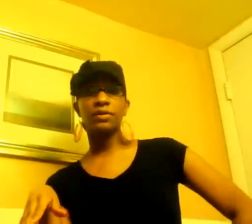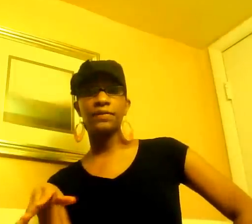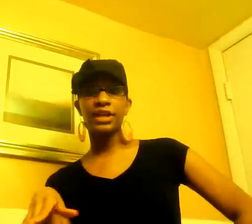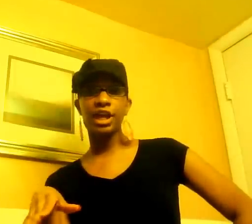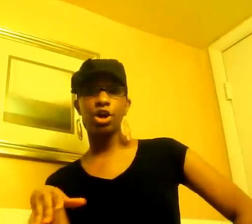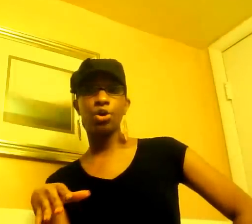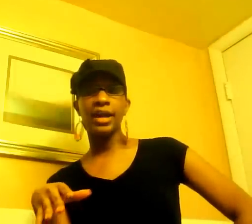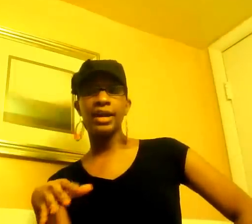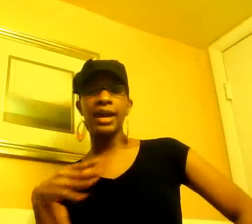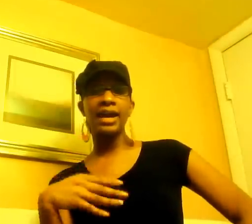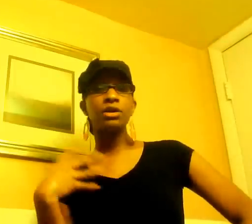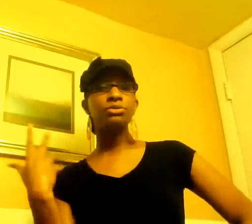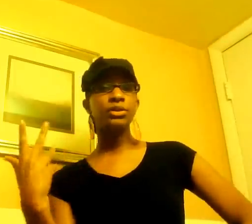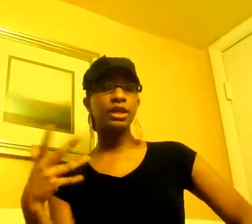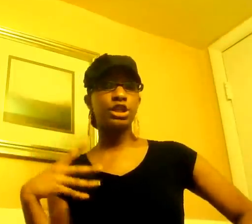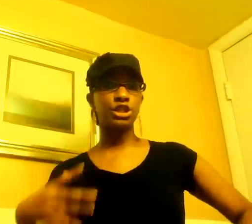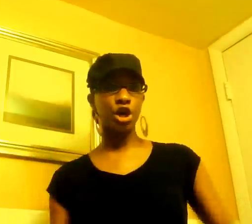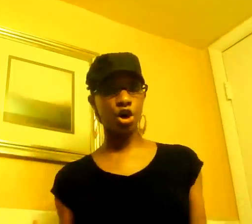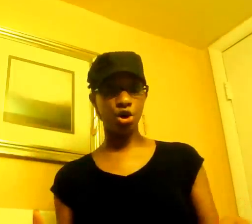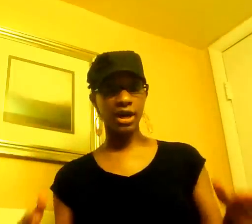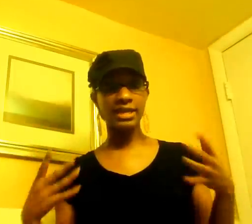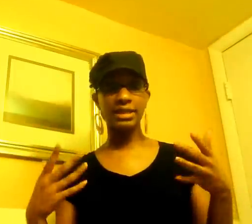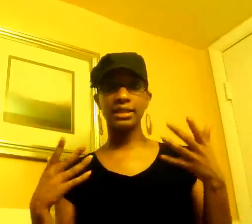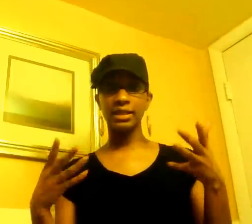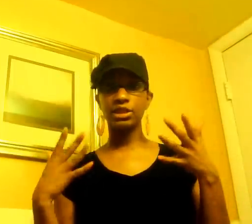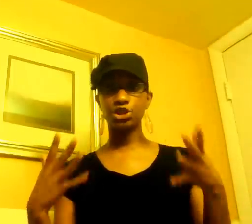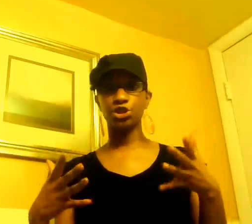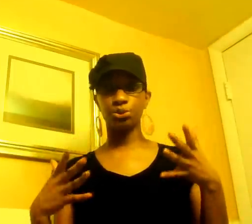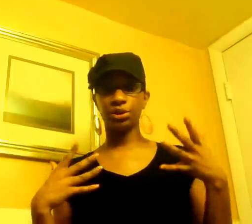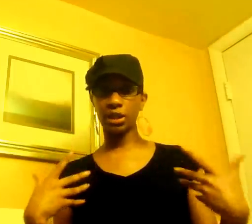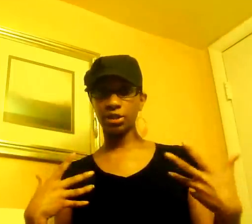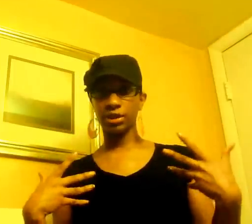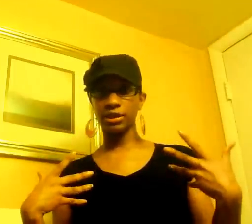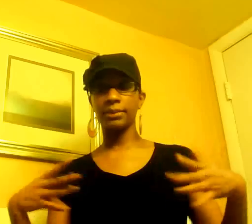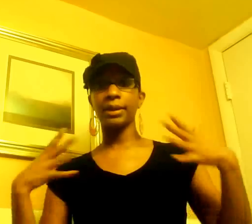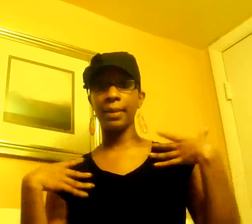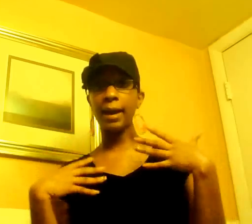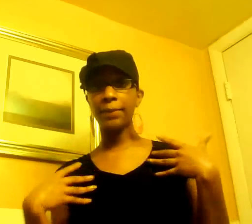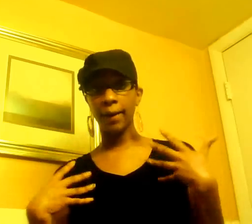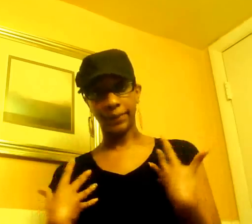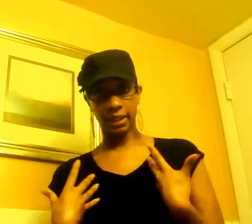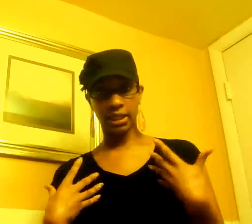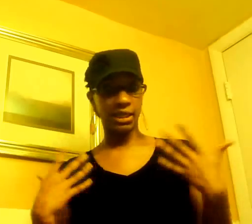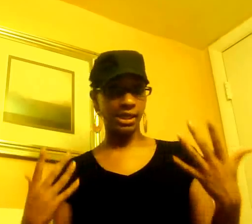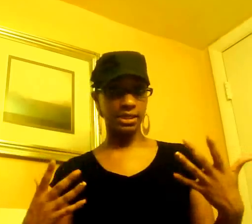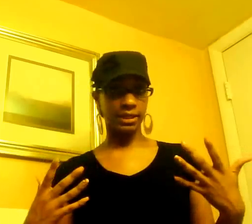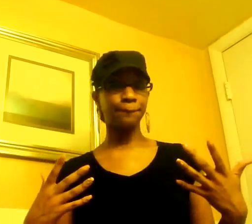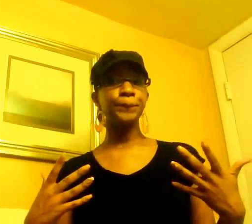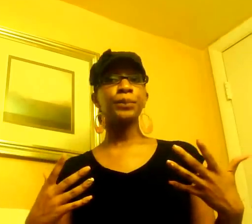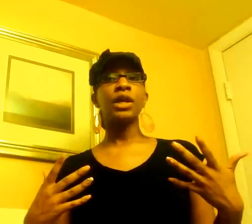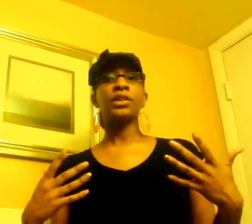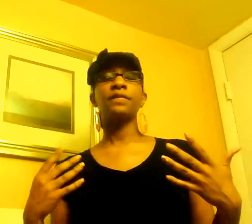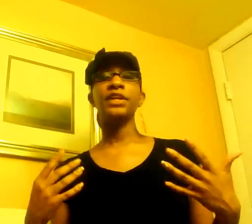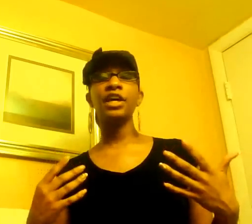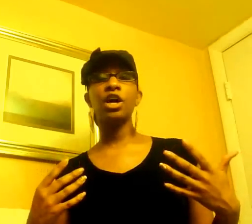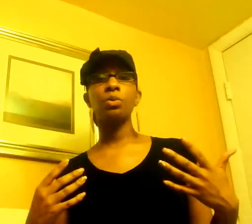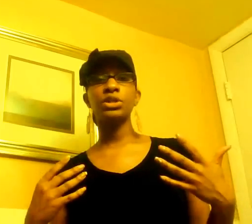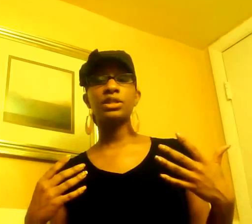the video and i don't think the song has anything to do with the lyrics i mean in my opinion it doesn't the video was